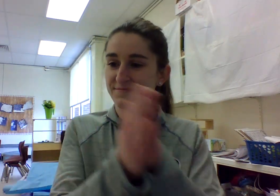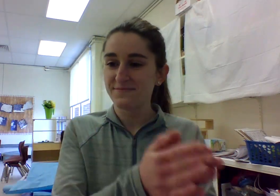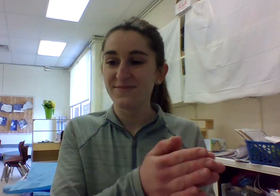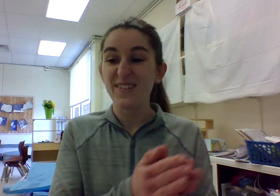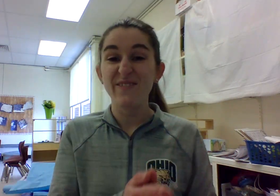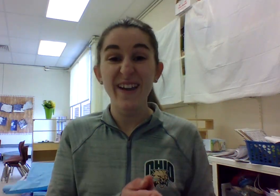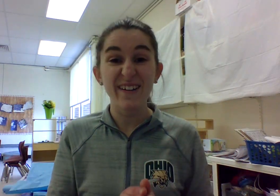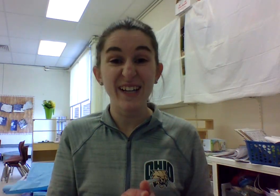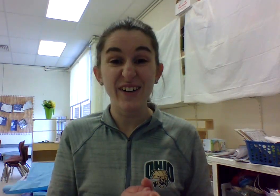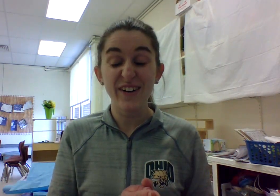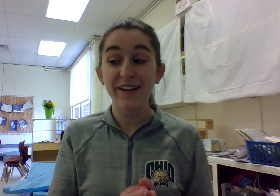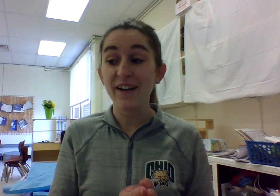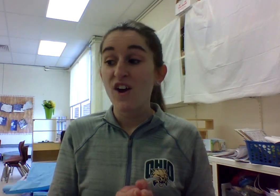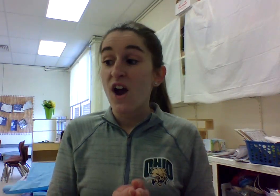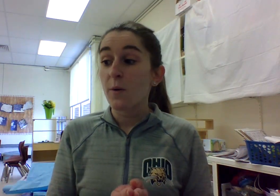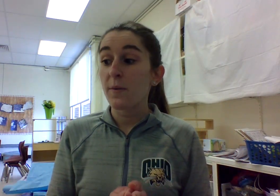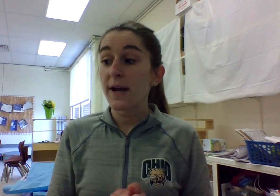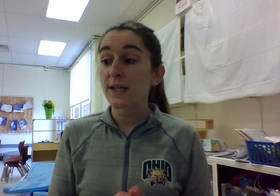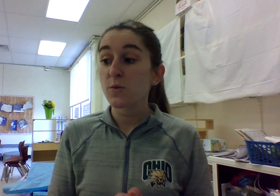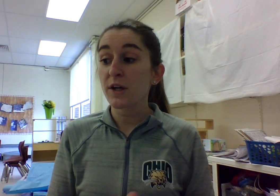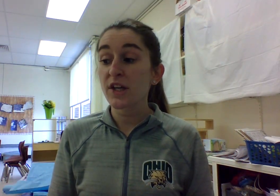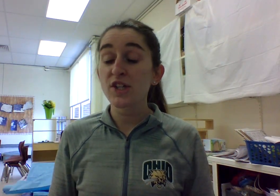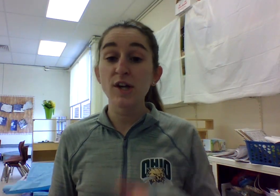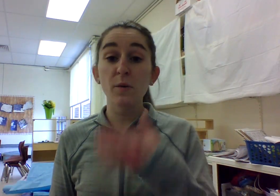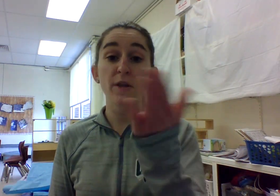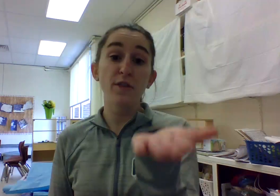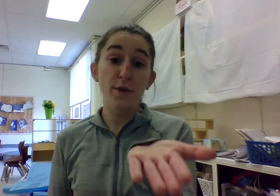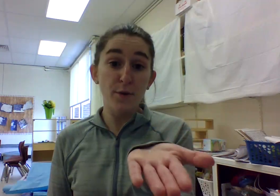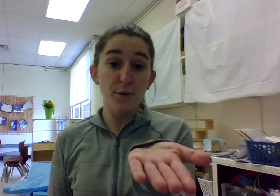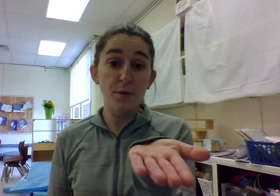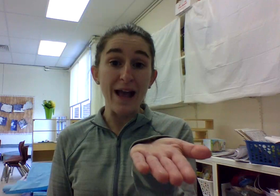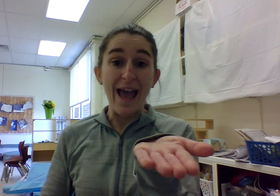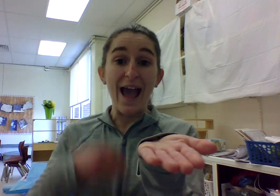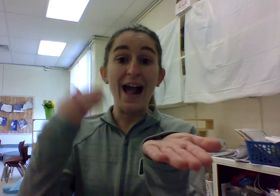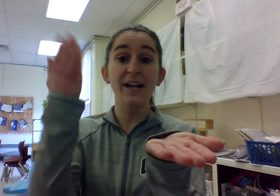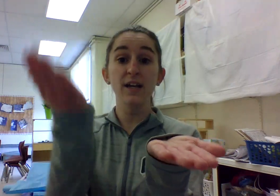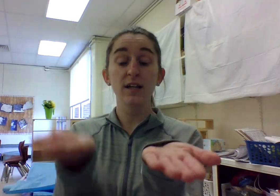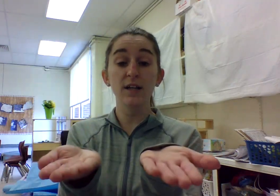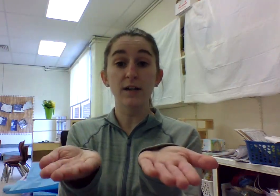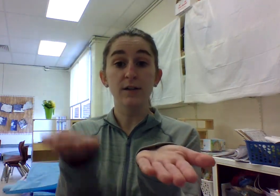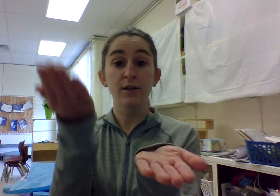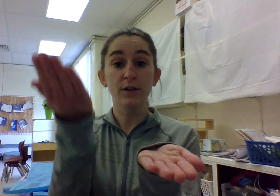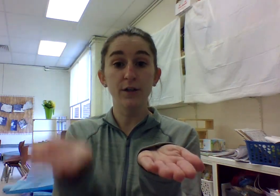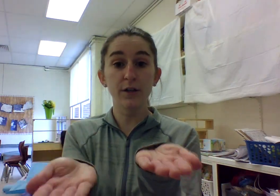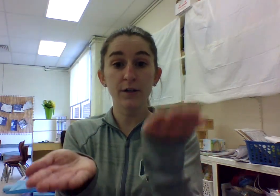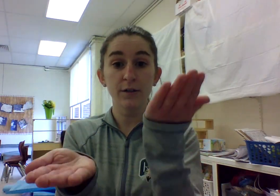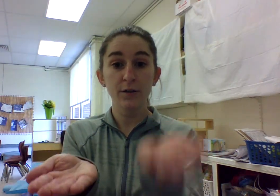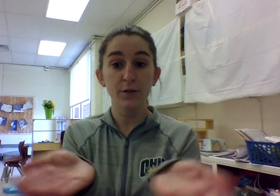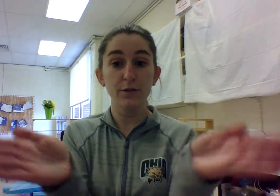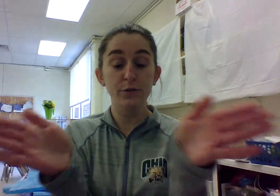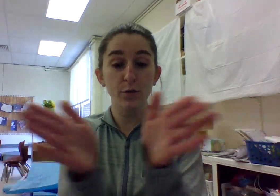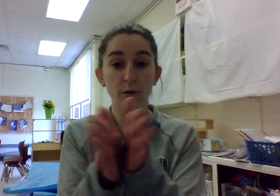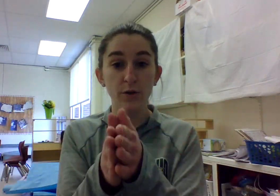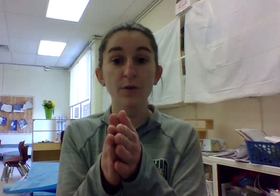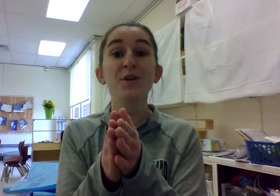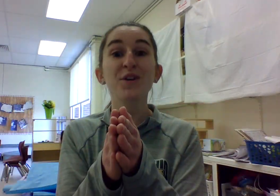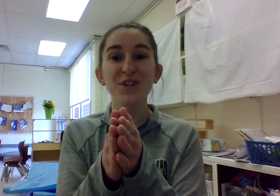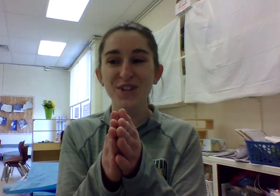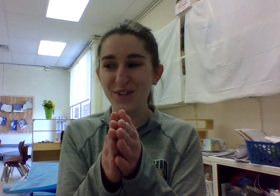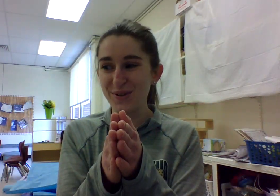Very good. All right, we're going to start with u. Add guh, guh, oo, goo.